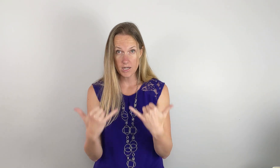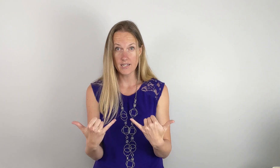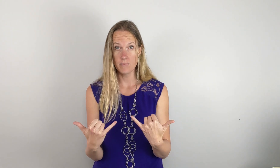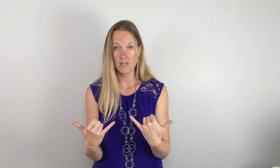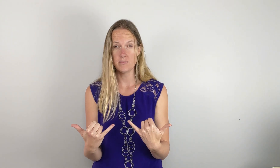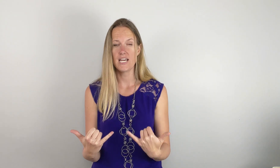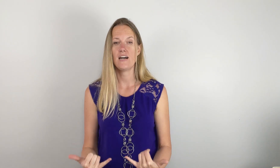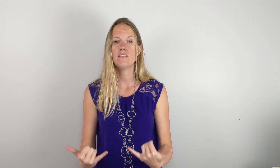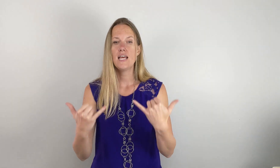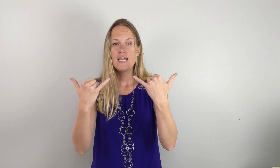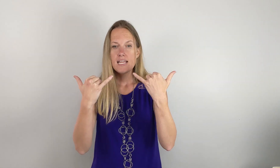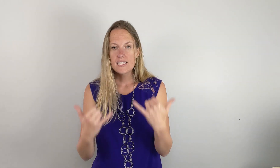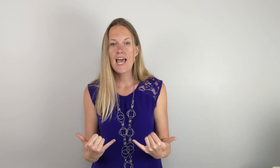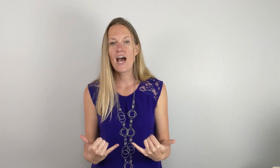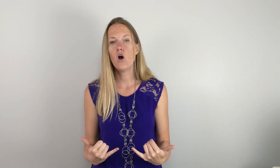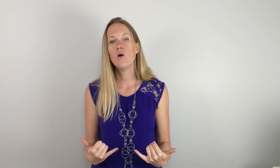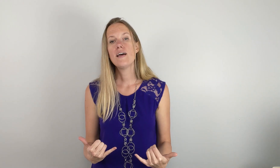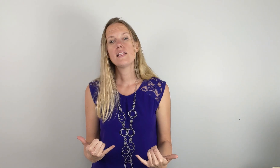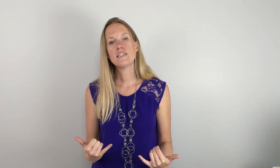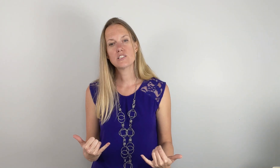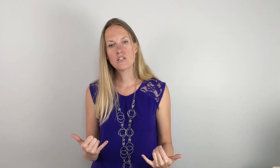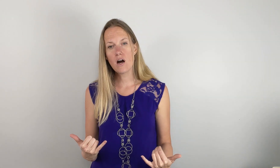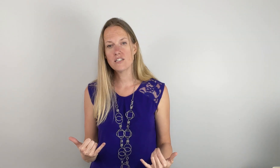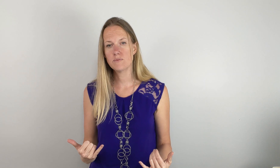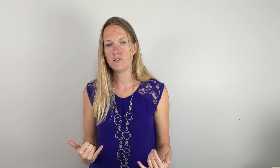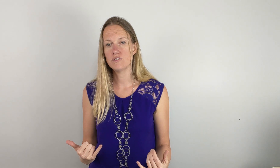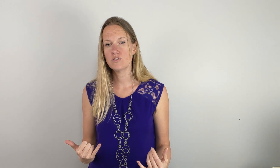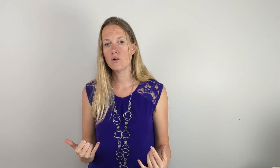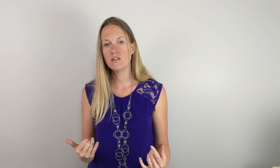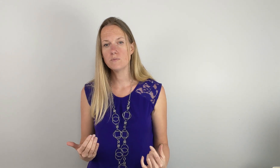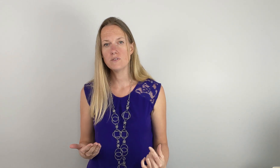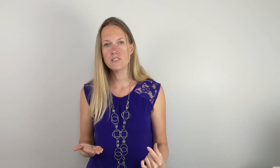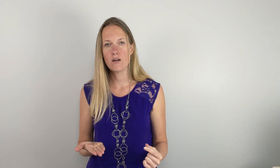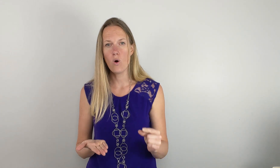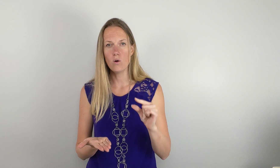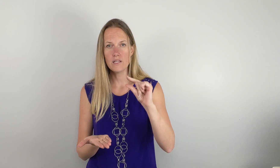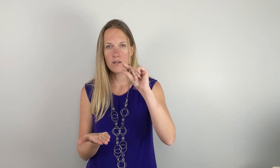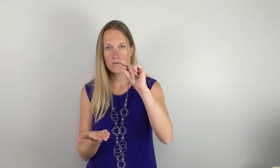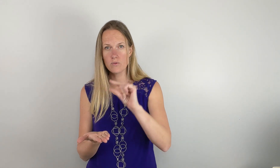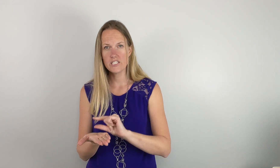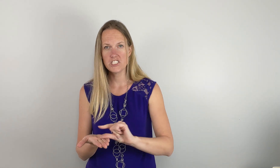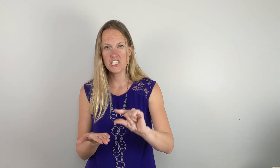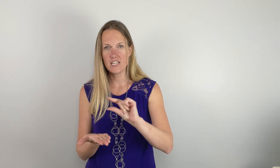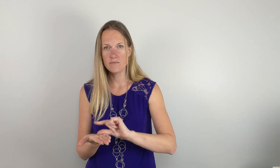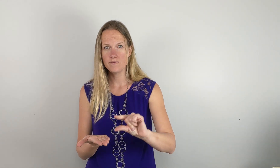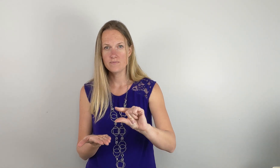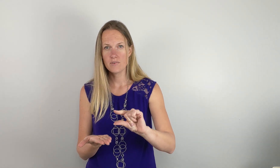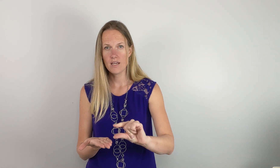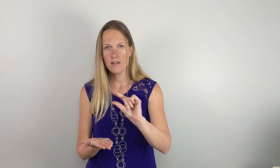body. And bring them down. Now this gospel. So gospel is like holy only with a G. gospel.